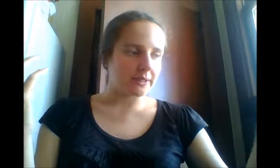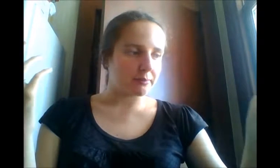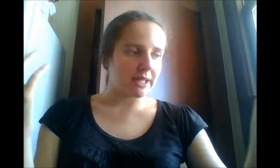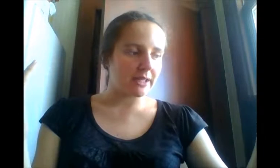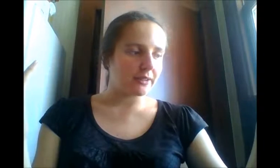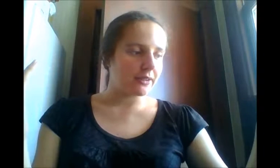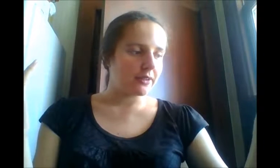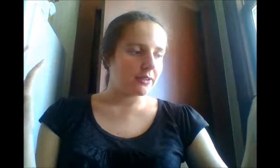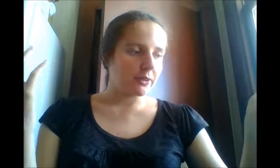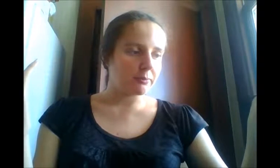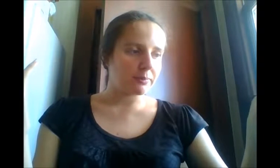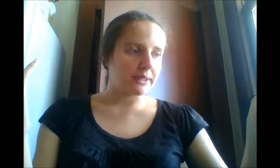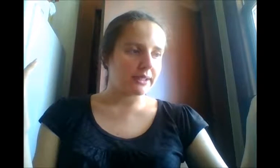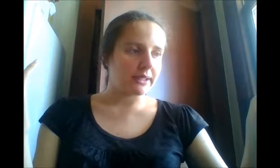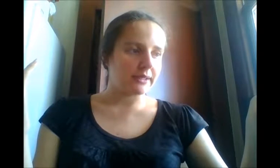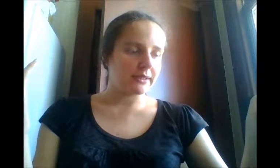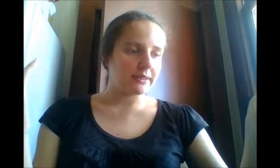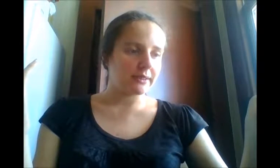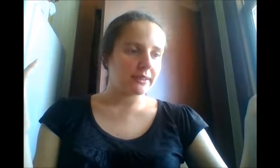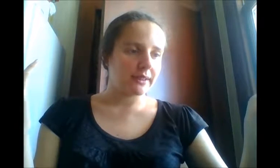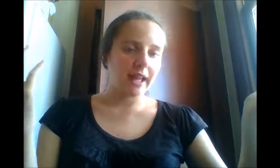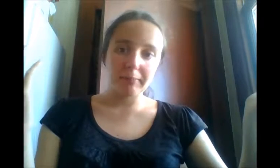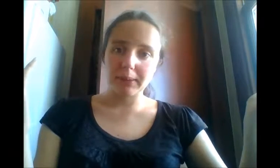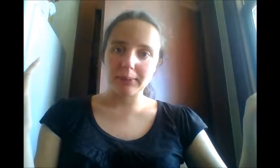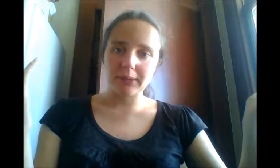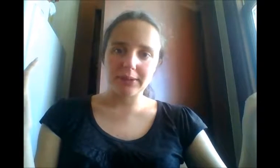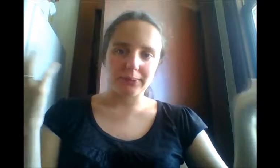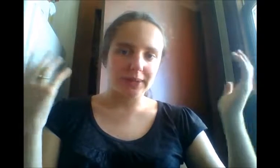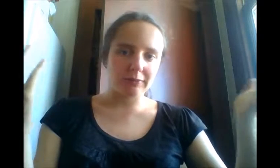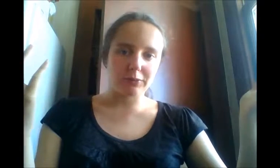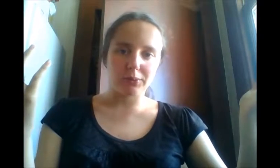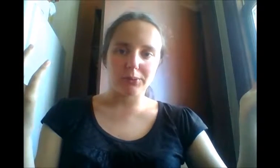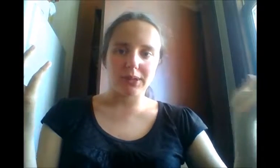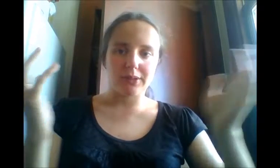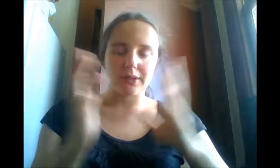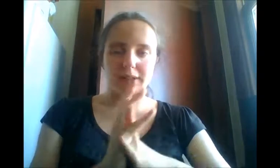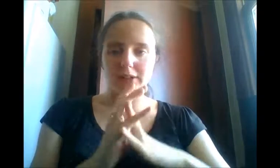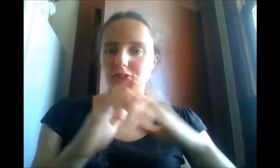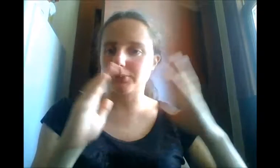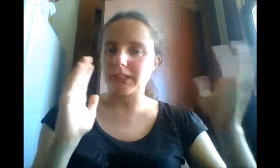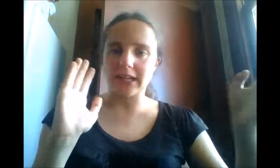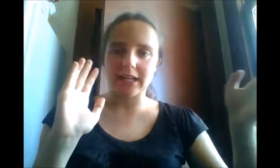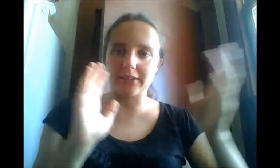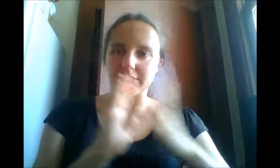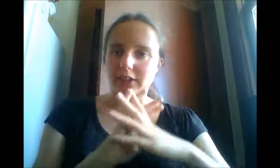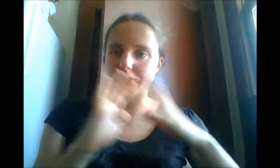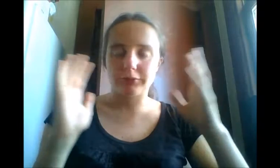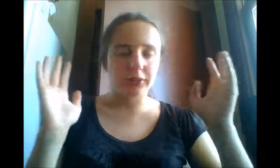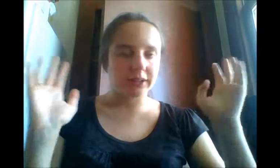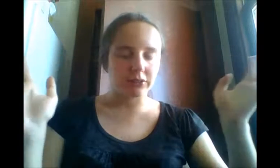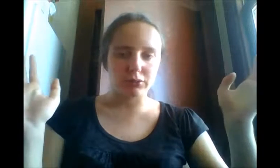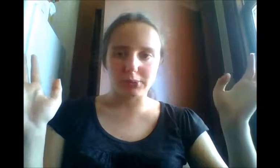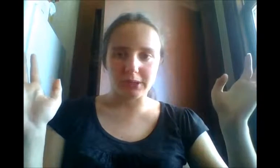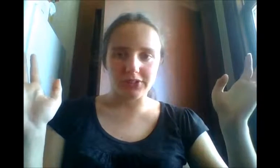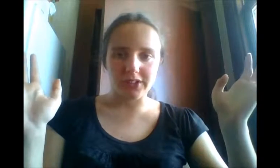I may not be happy with or comfortable with, and I go into my art, and I fully enjoy myself.